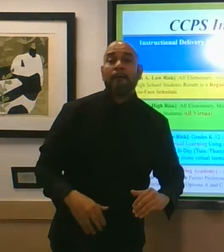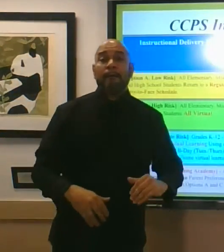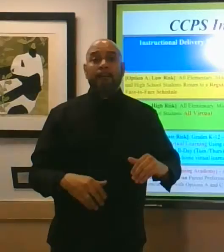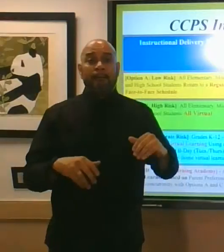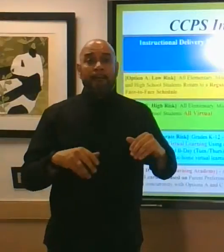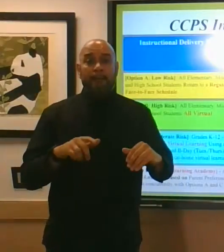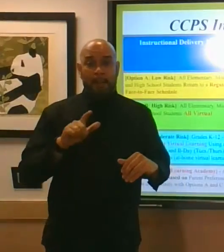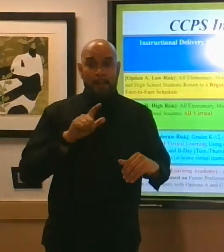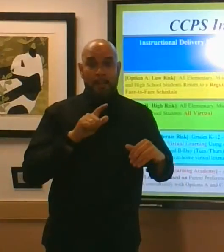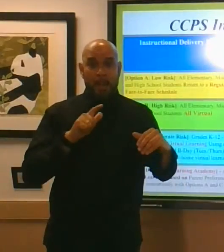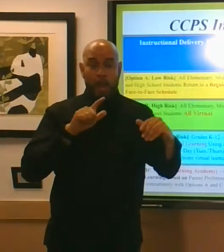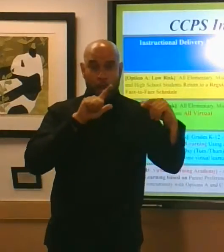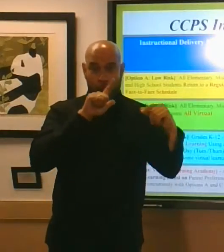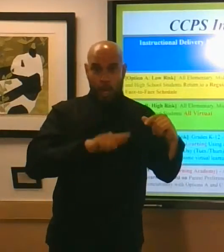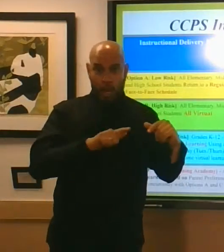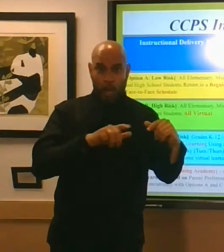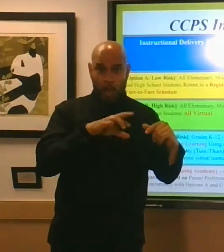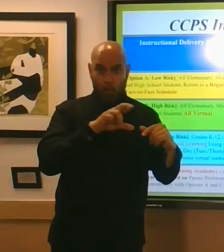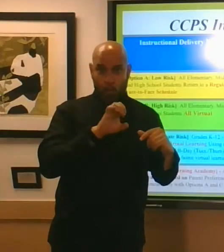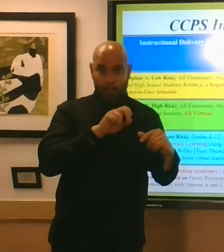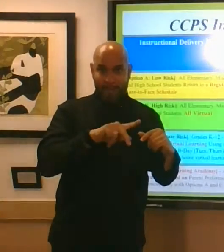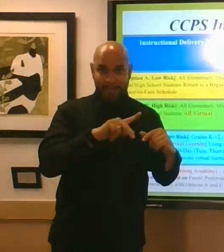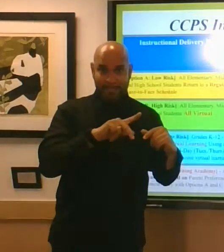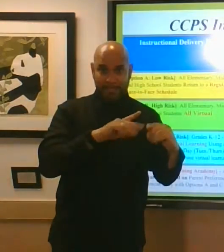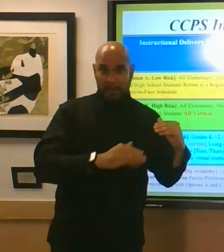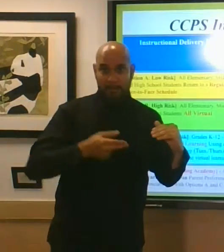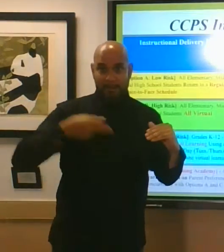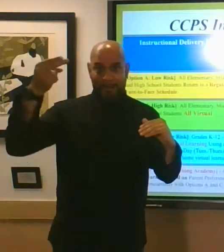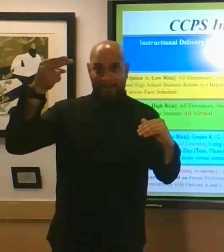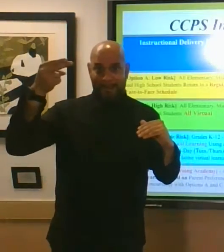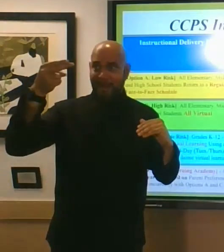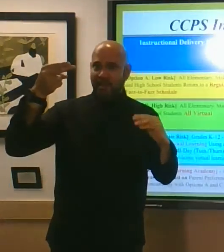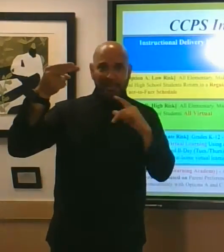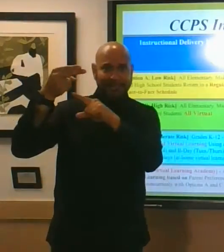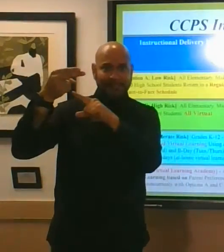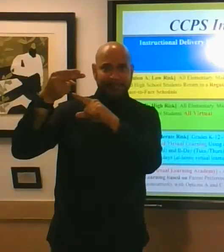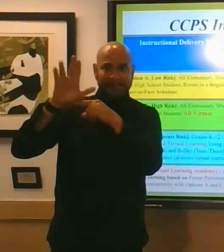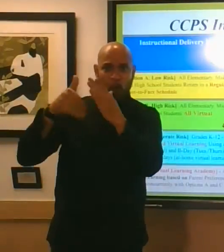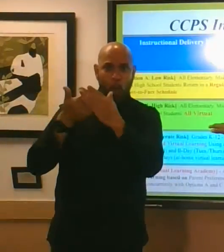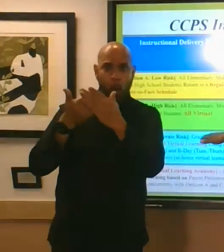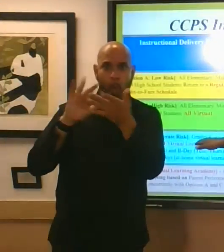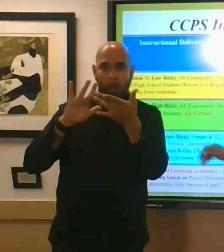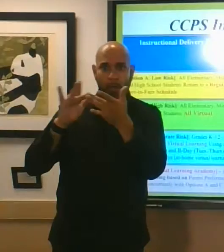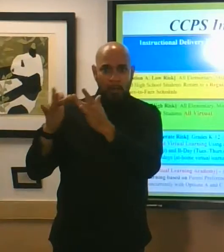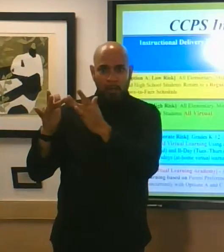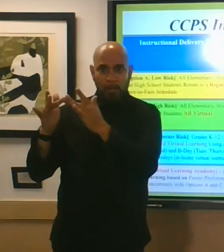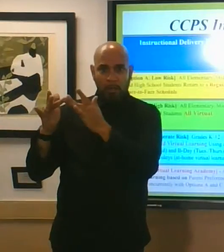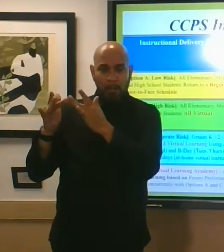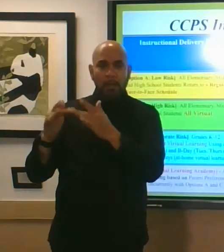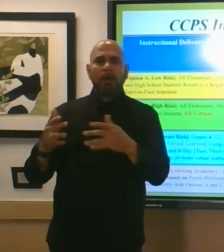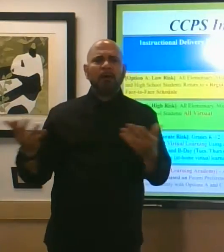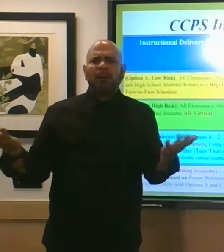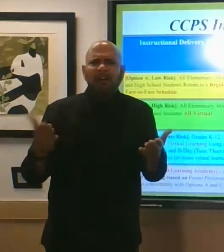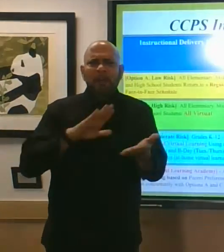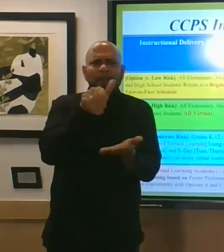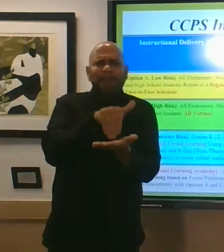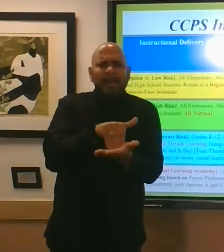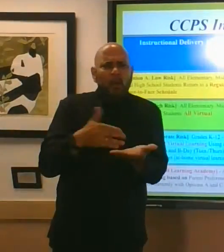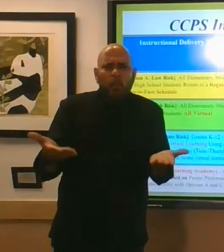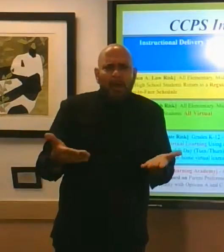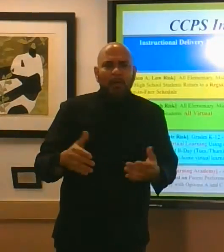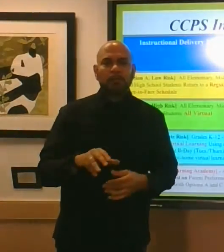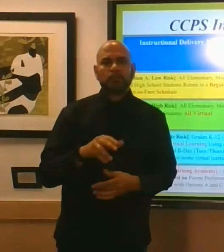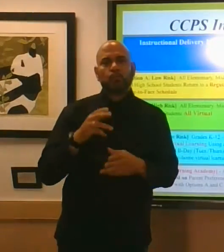risk all virtual so what's in the middle middle is what we call moderate risk that's how option c